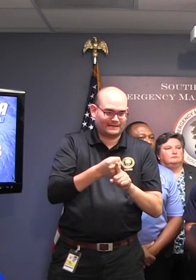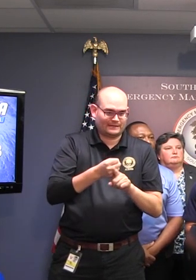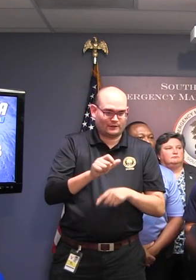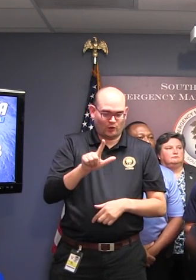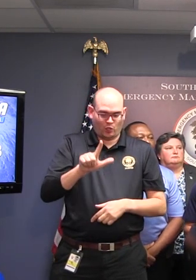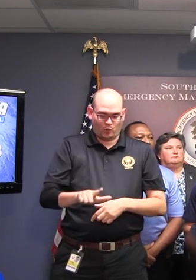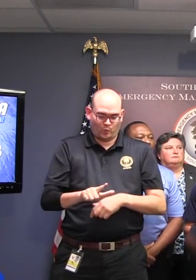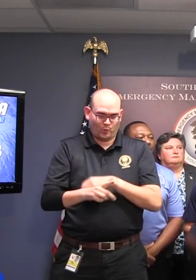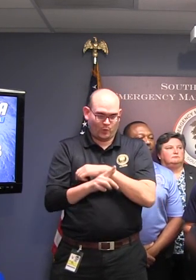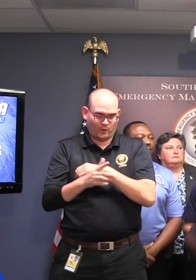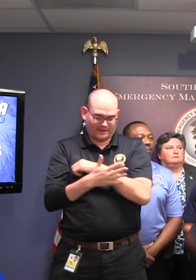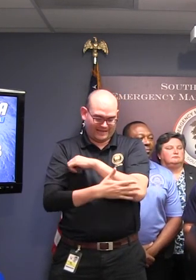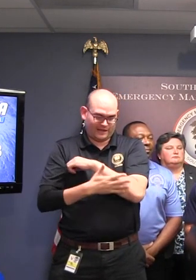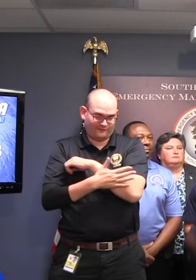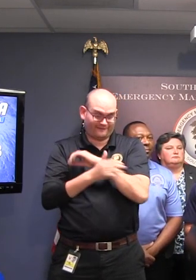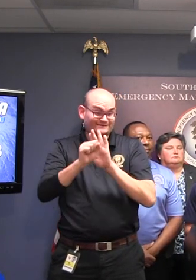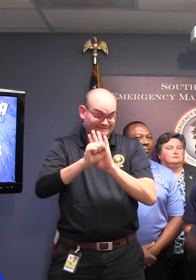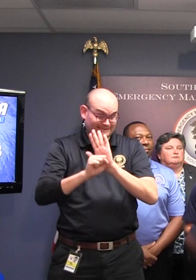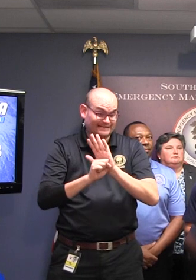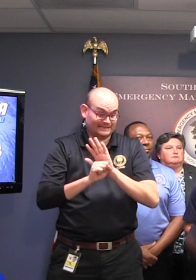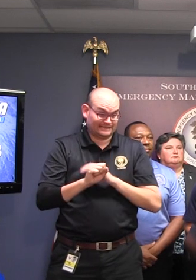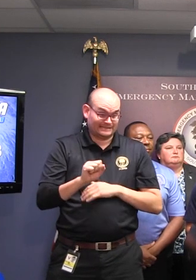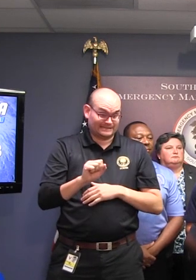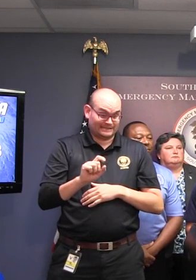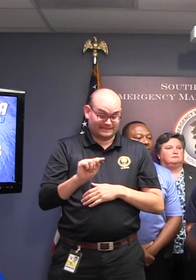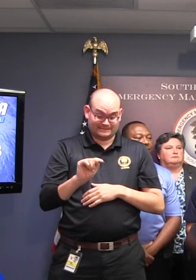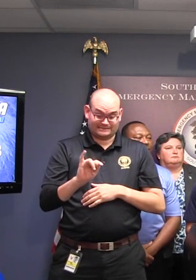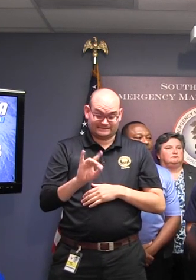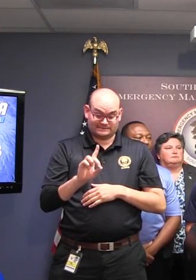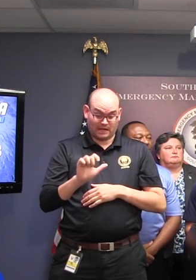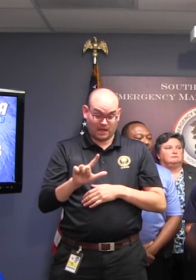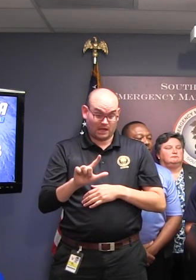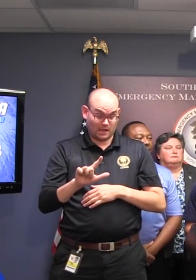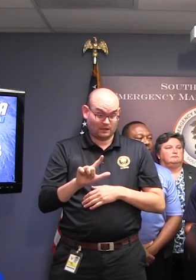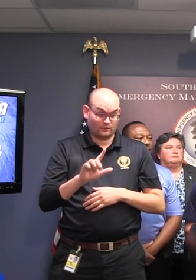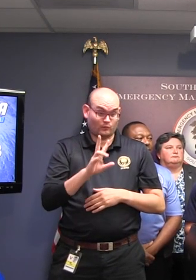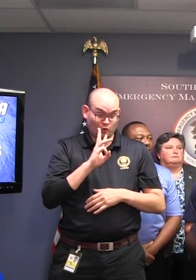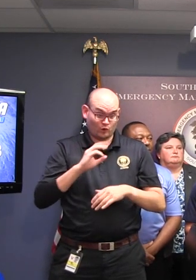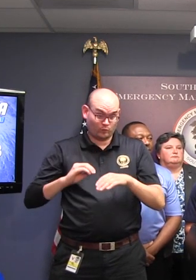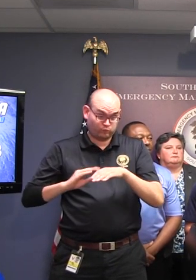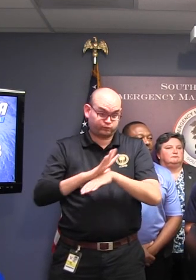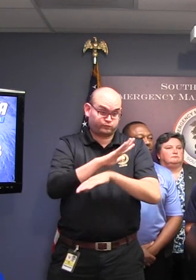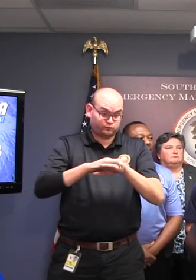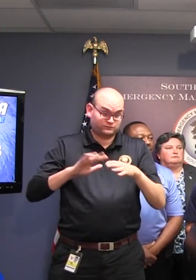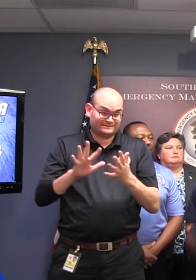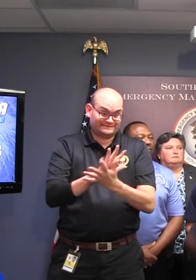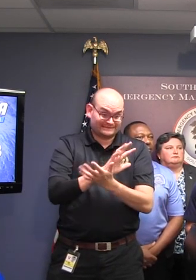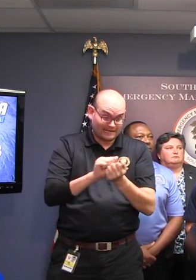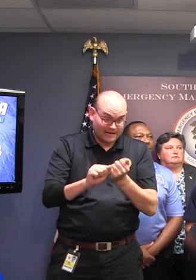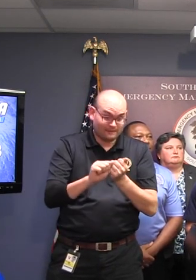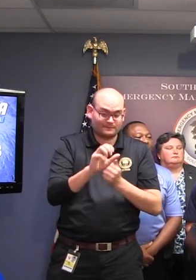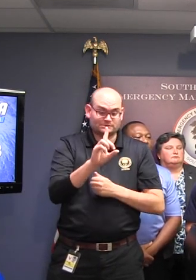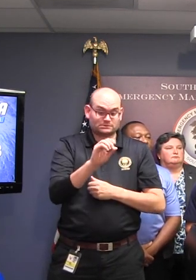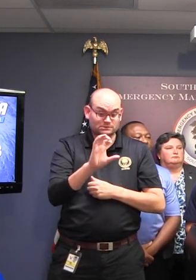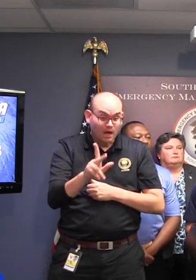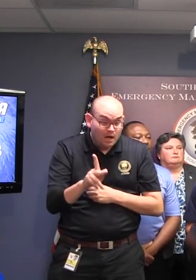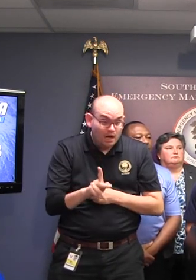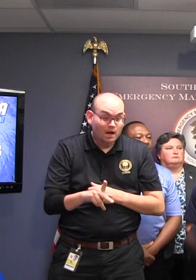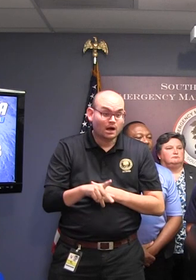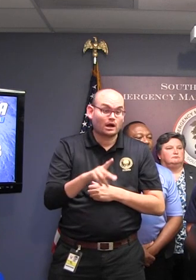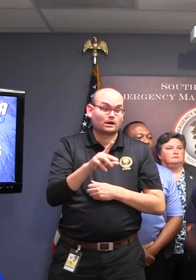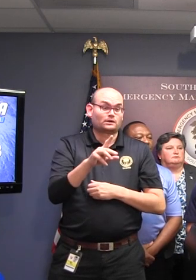coast, including tidal waters that penetrate inland. Damage to docks and piers are possible, along with heavy beach erosion.